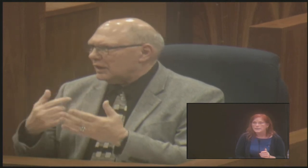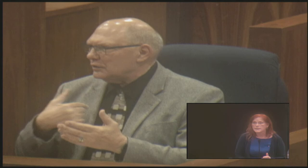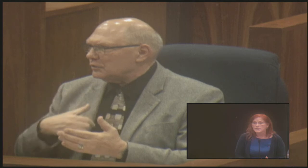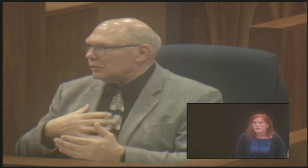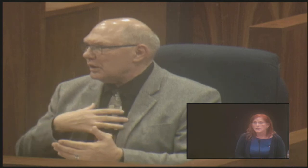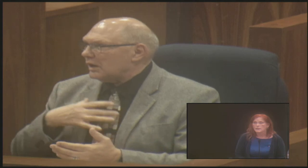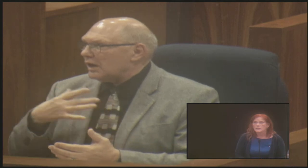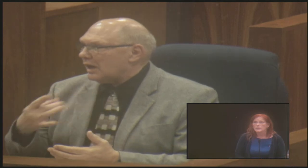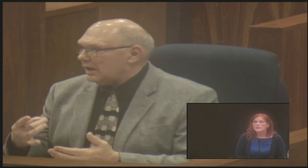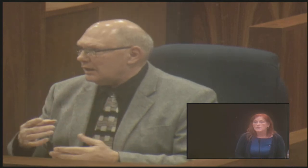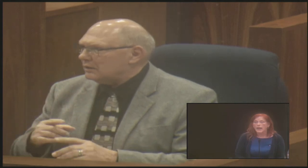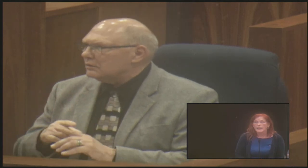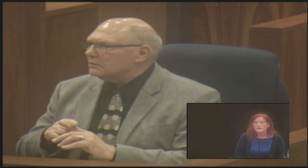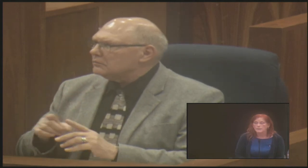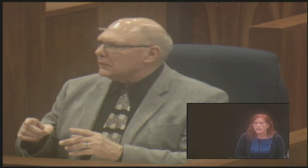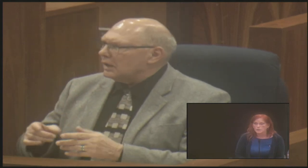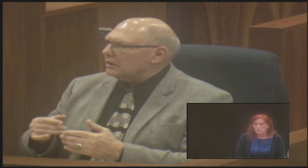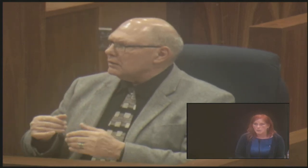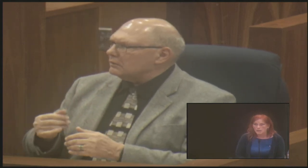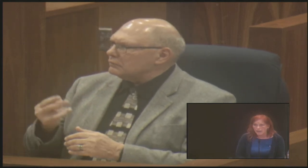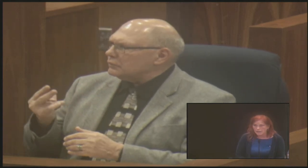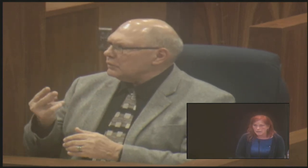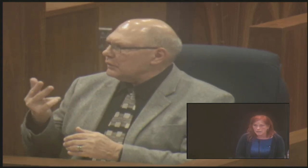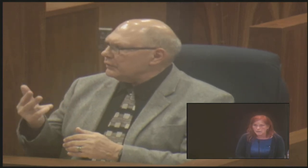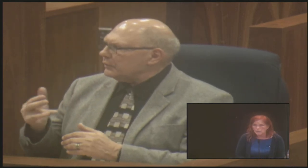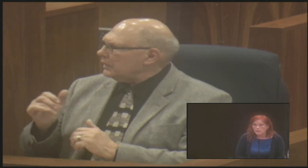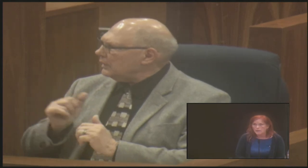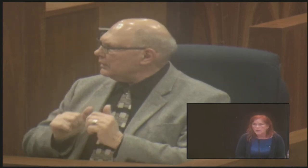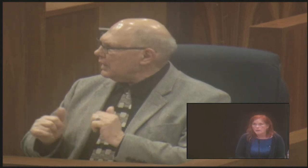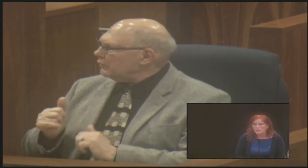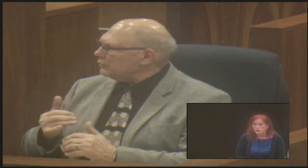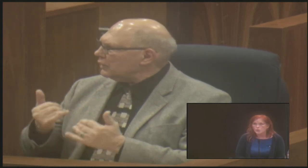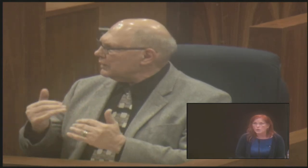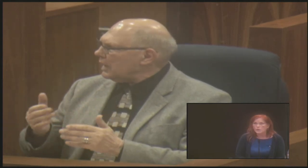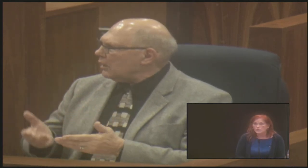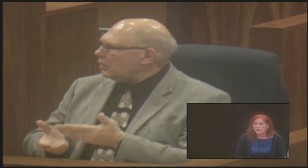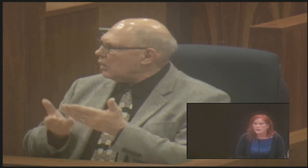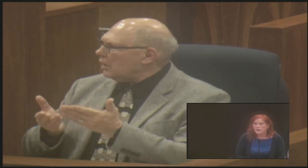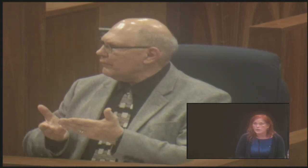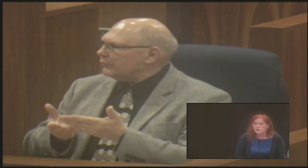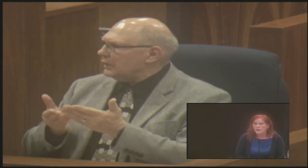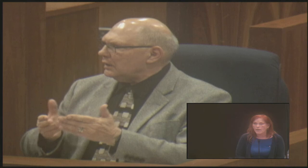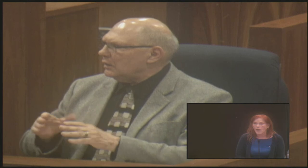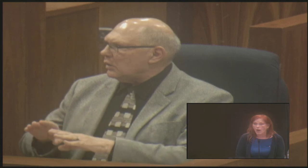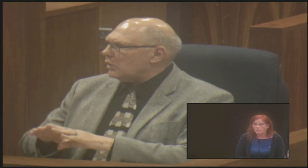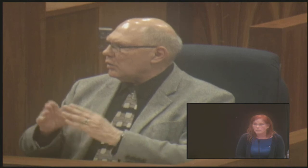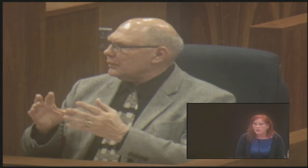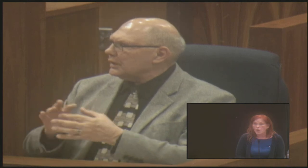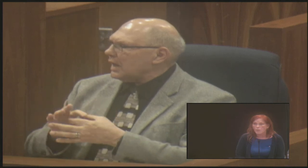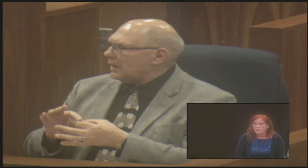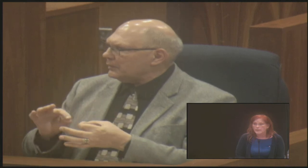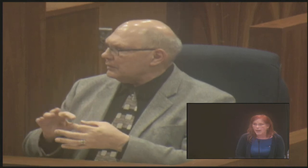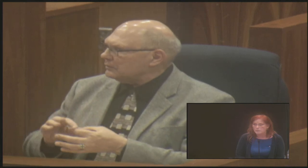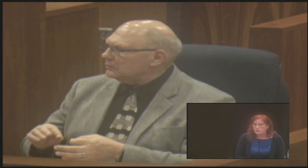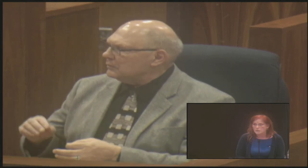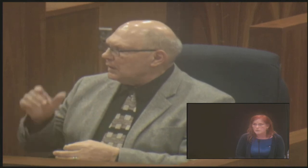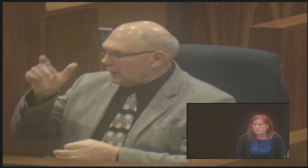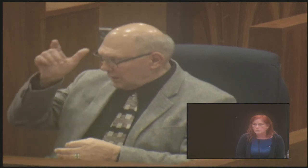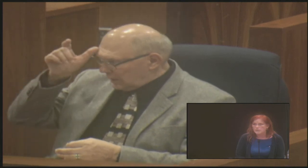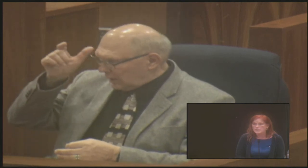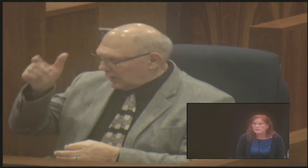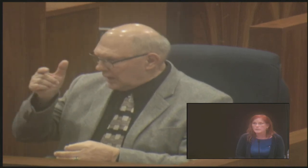It is still not as many as we would like, uh, but two or three theaters are now offering open